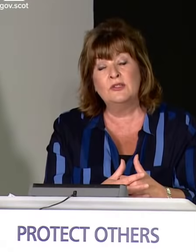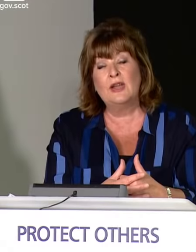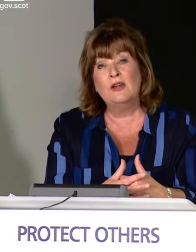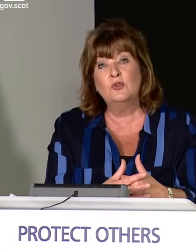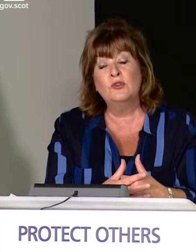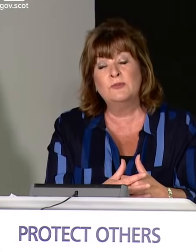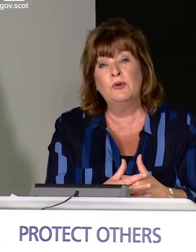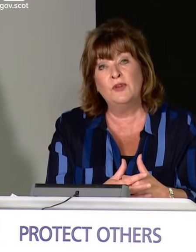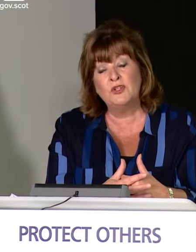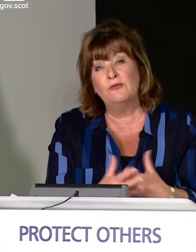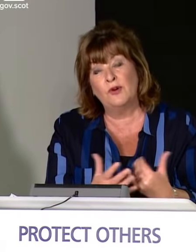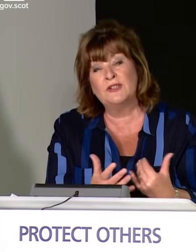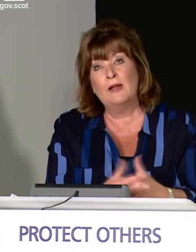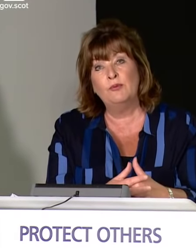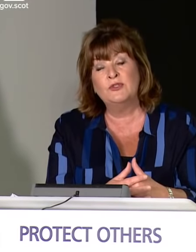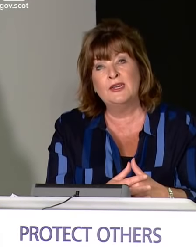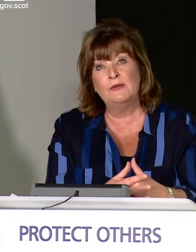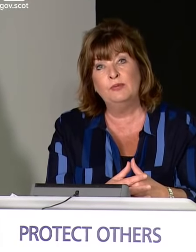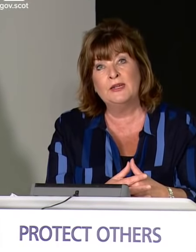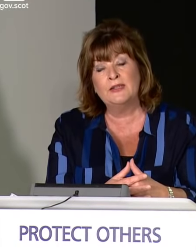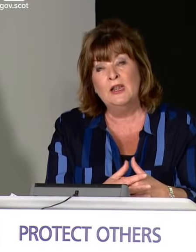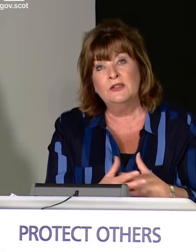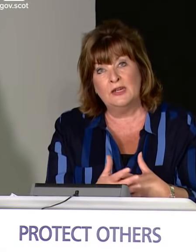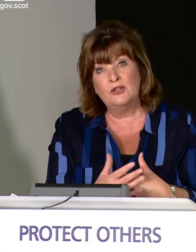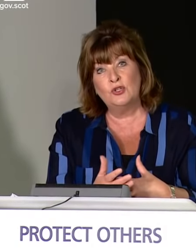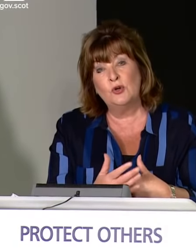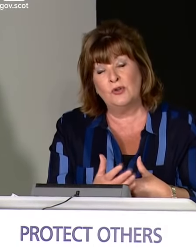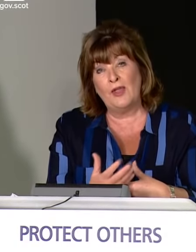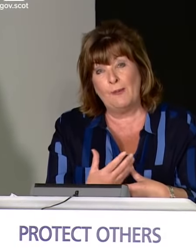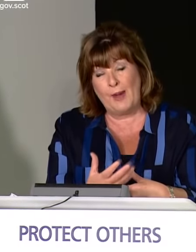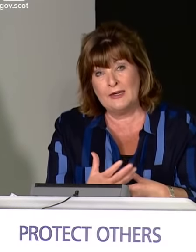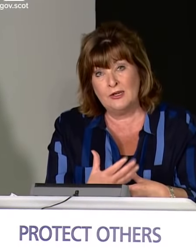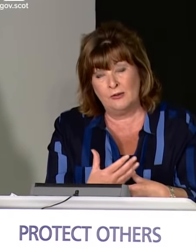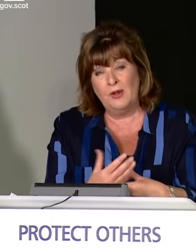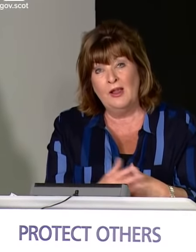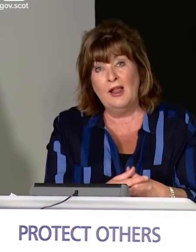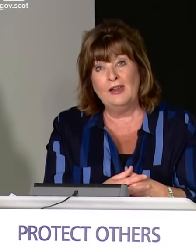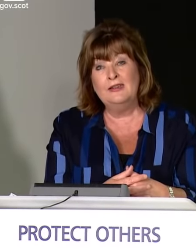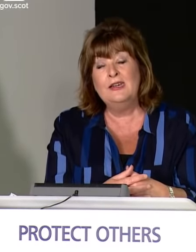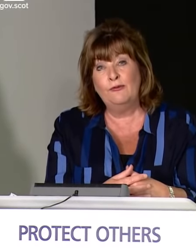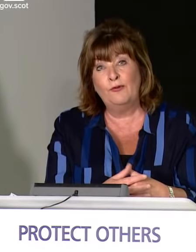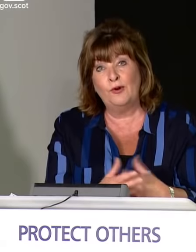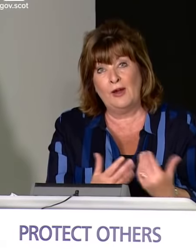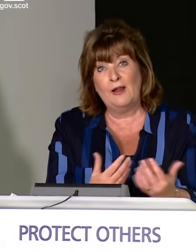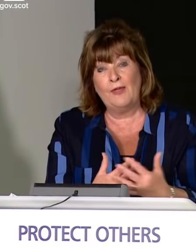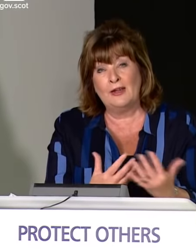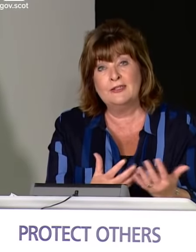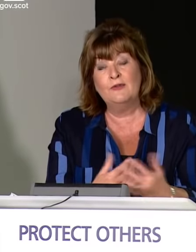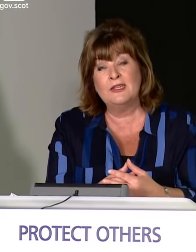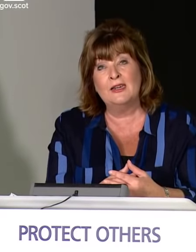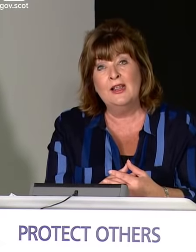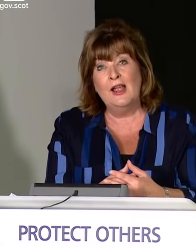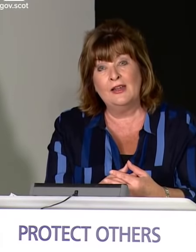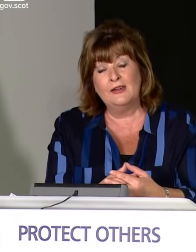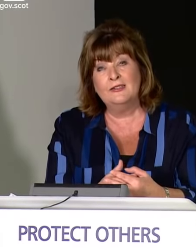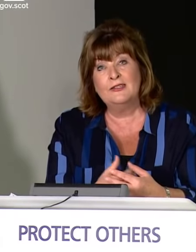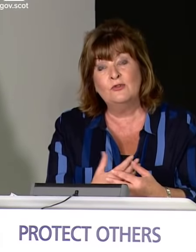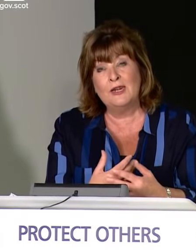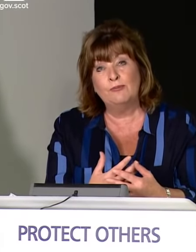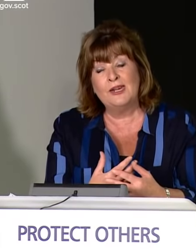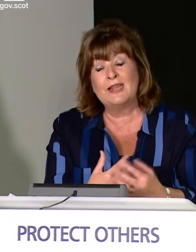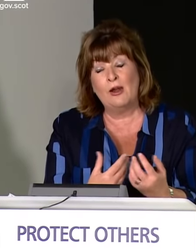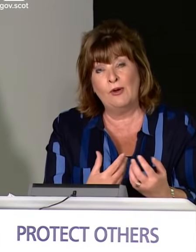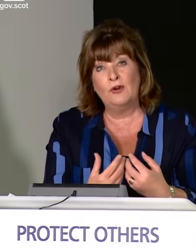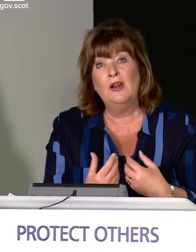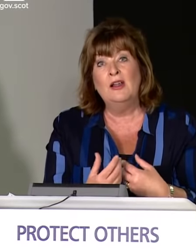with outdoors provision, for example, taking place to ensure that that pent-up need for that activity can